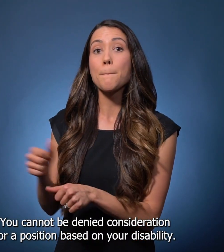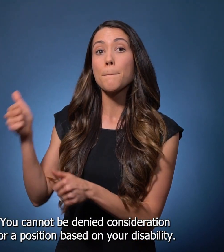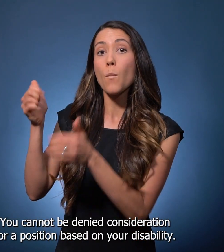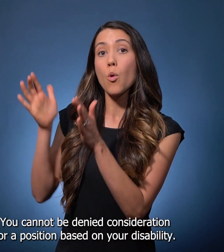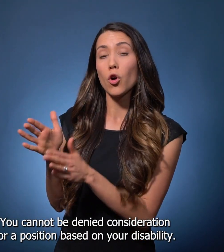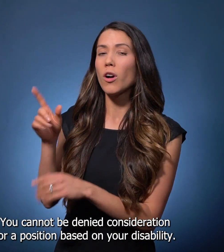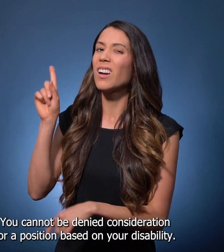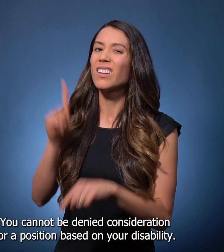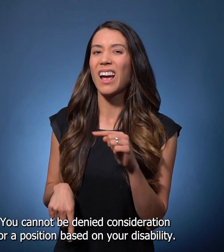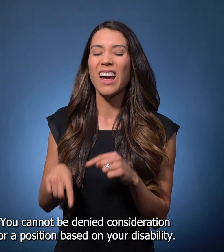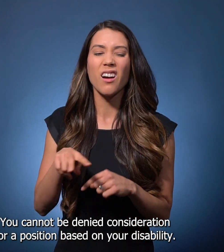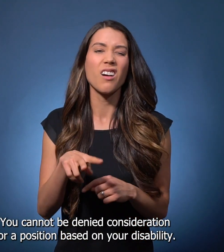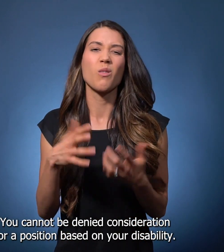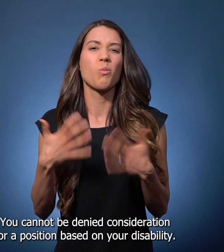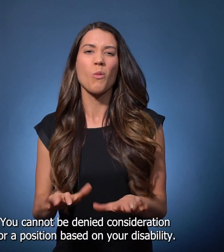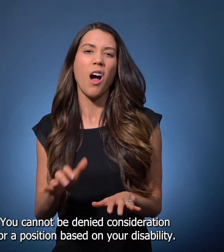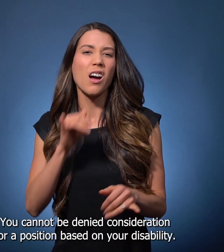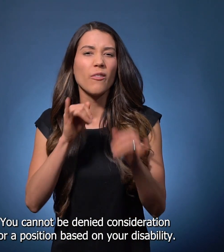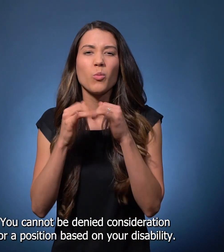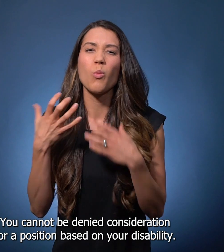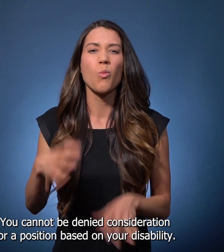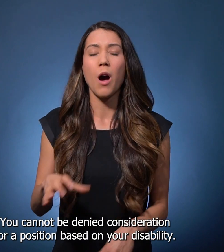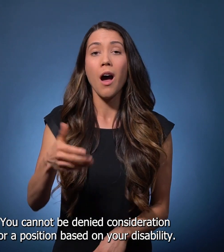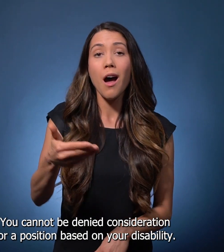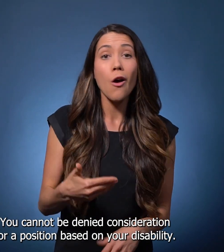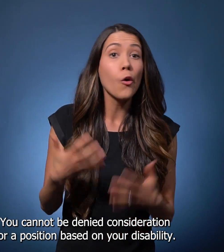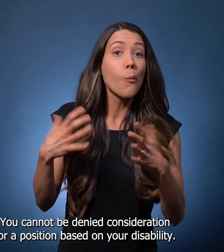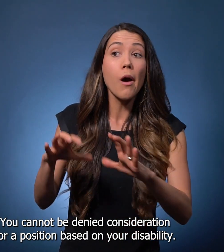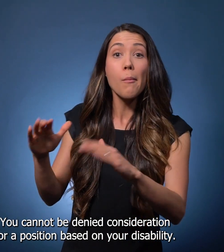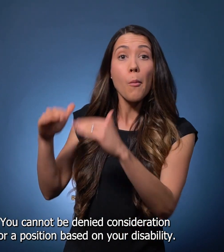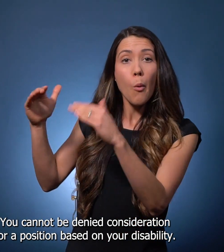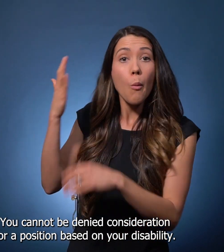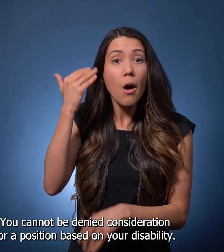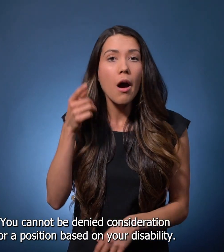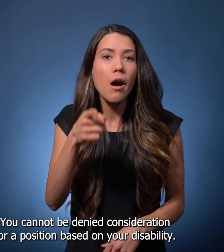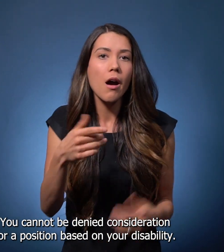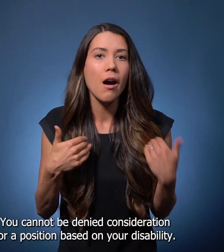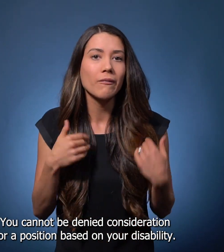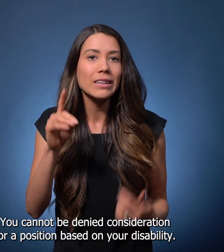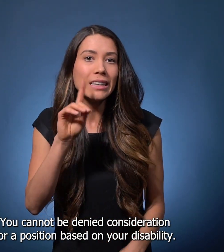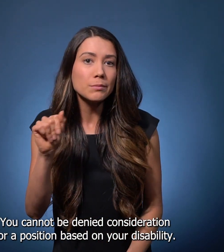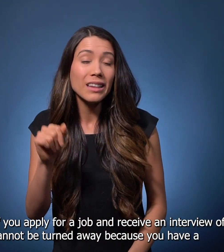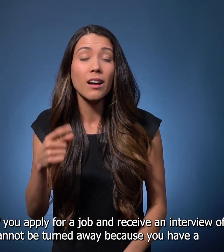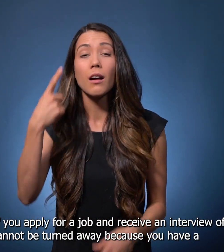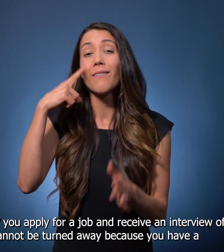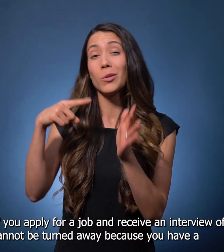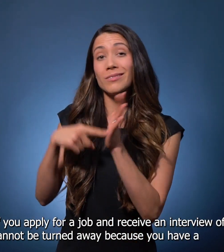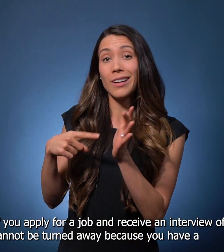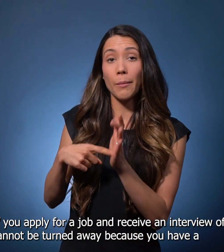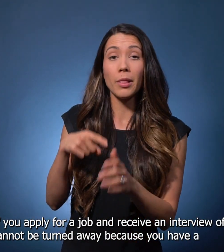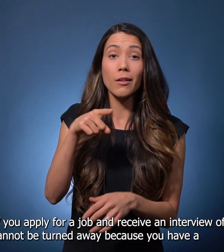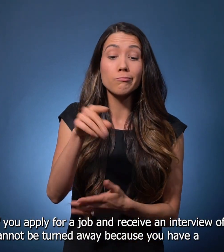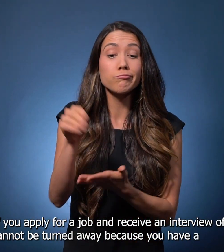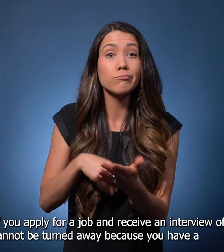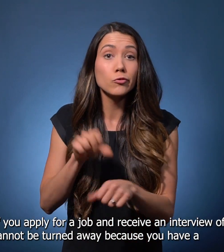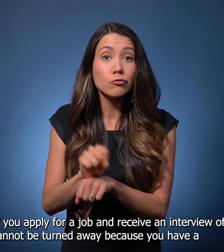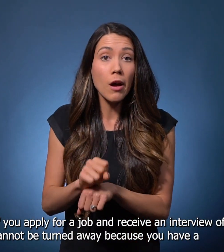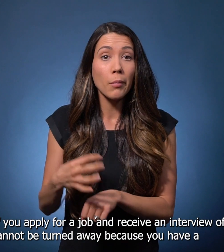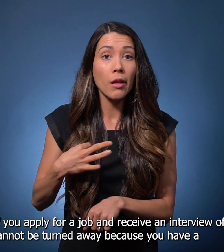You cannot be denied consideration for a position based on your disability. For example, if you apply for a